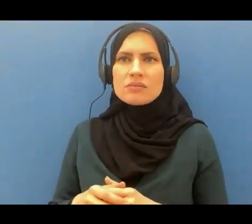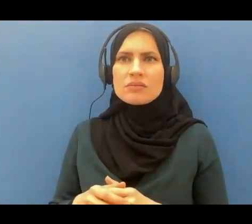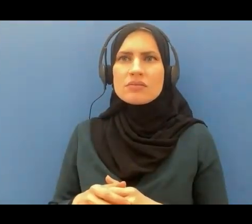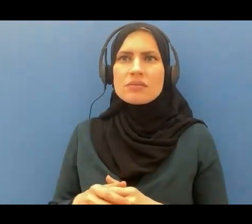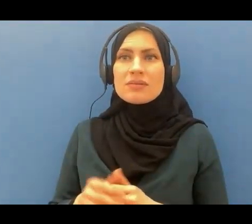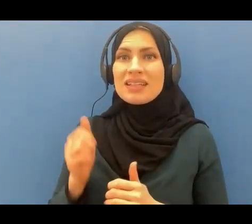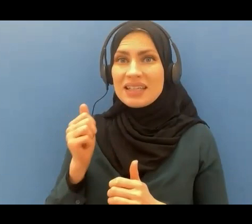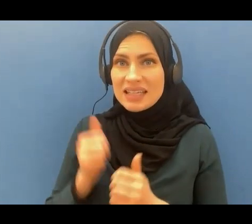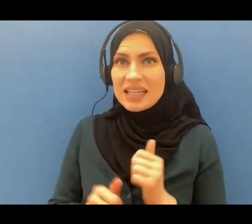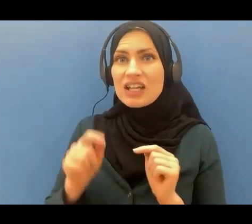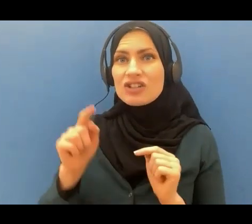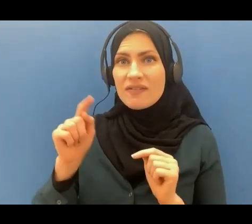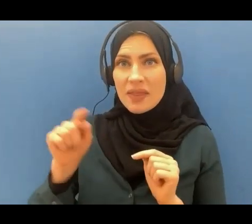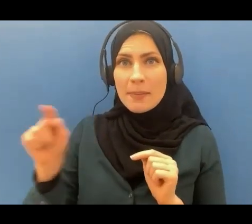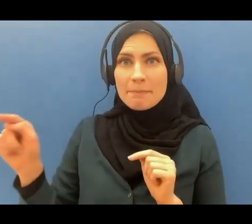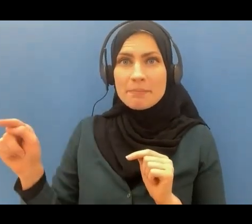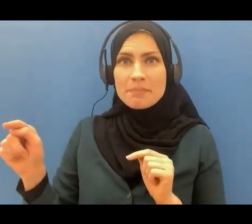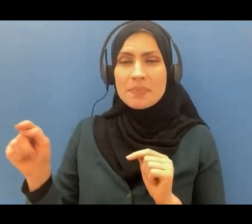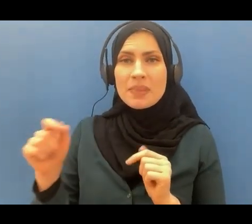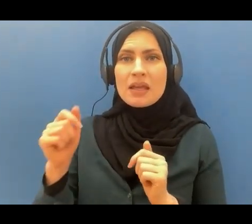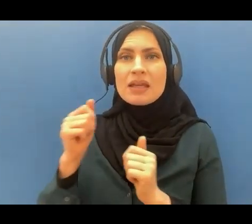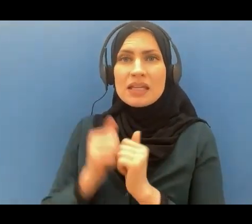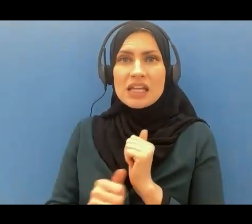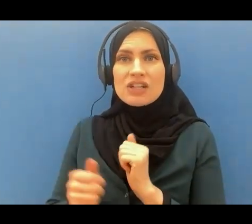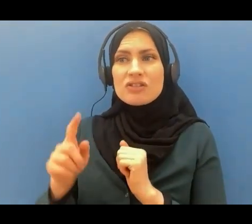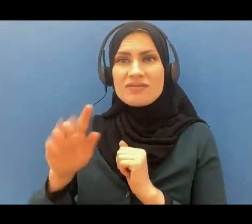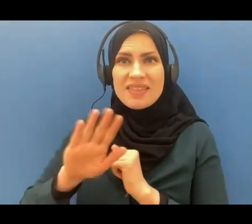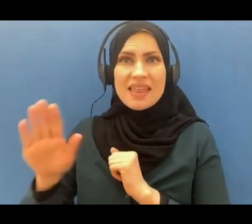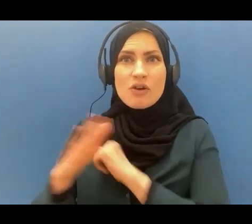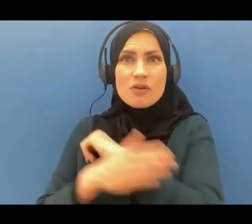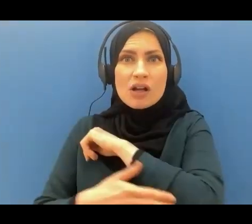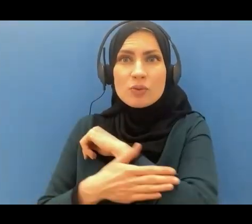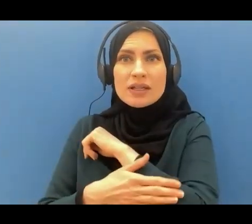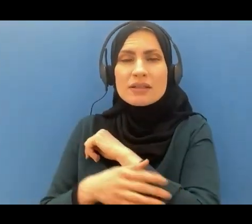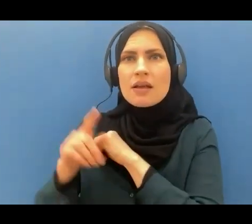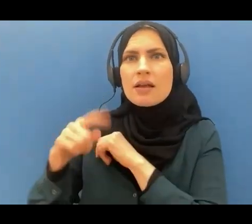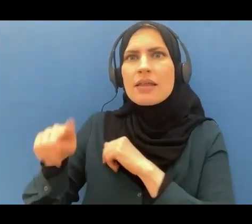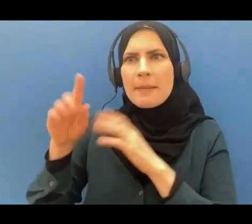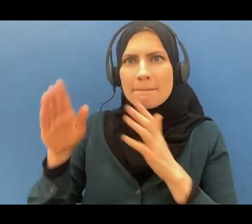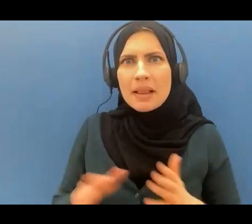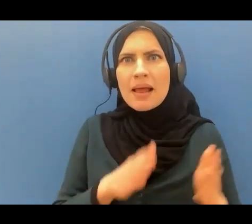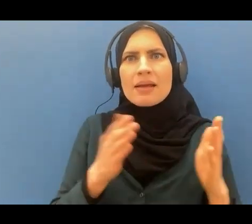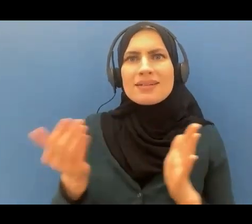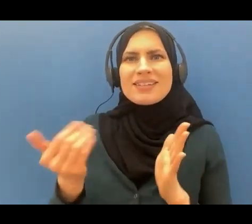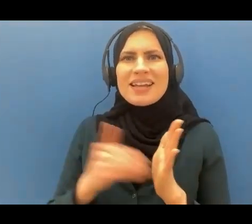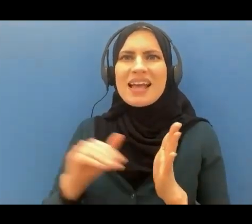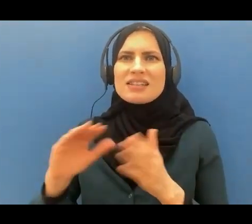each one of those nations they plotted against their messenger to seize him